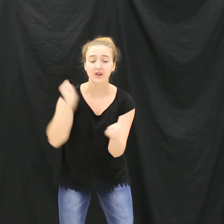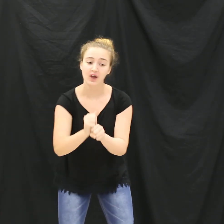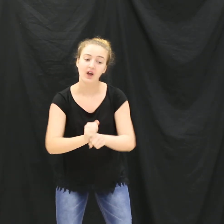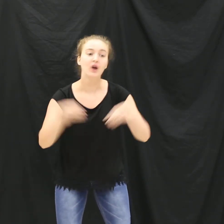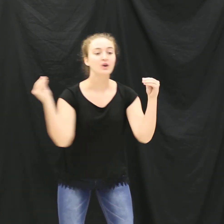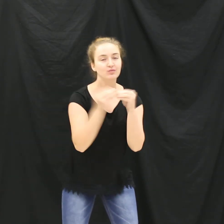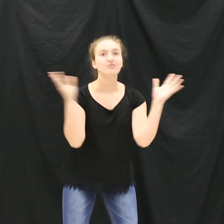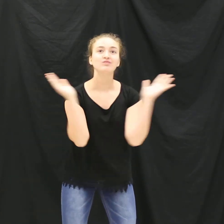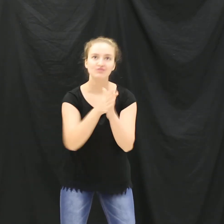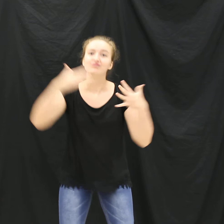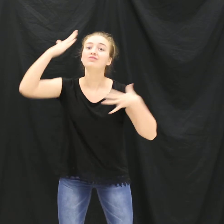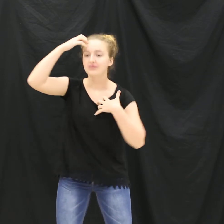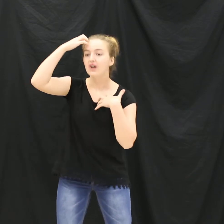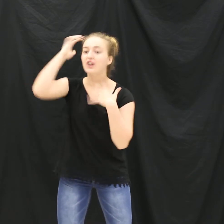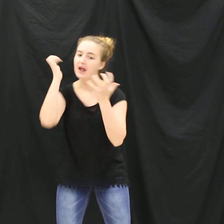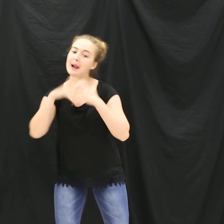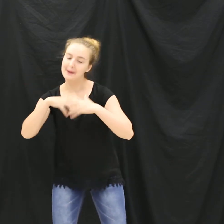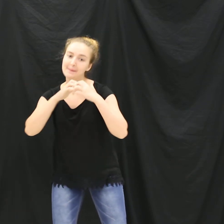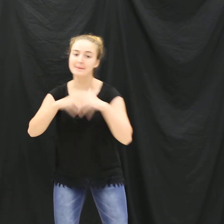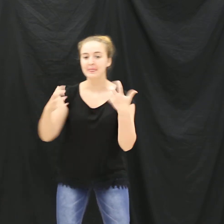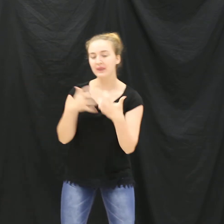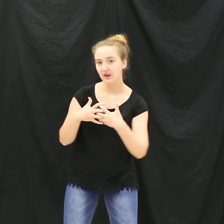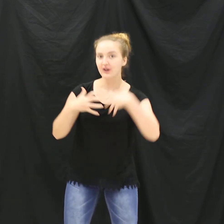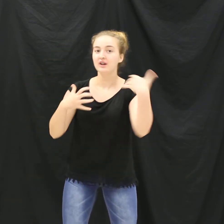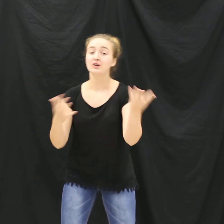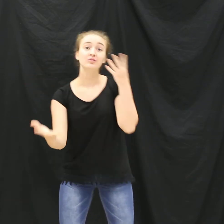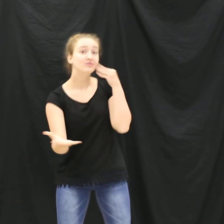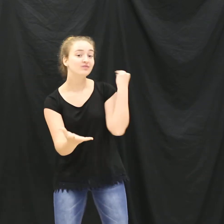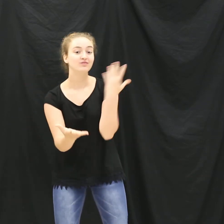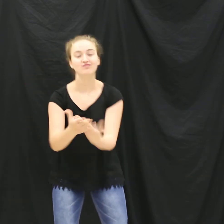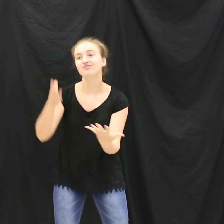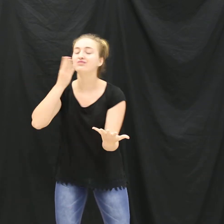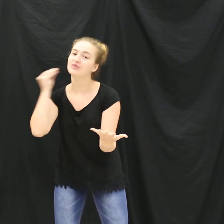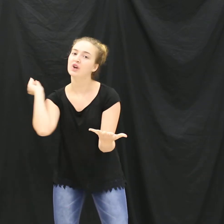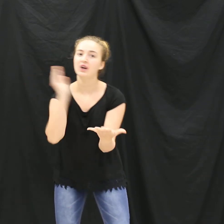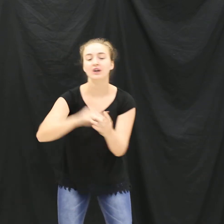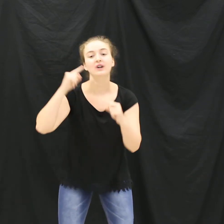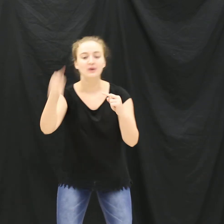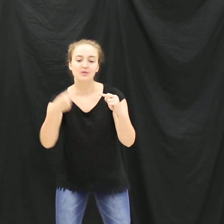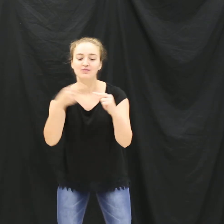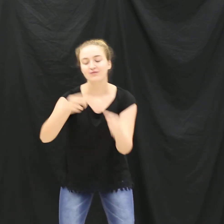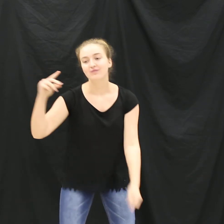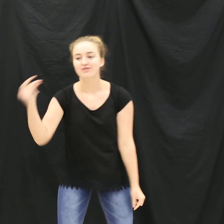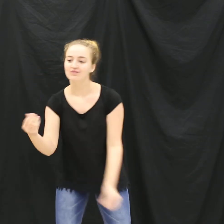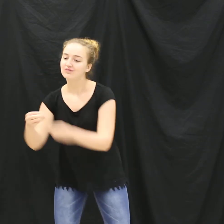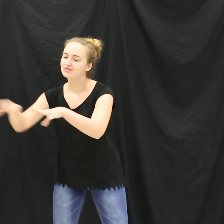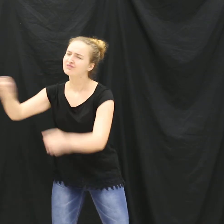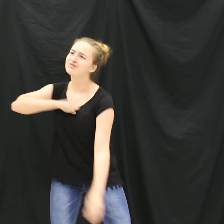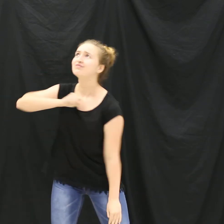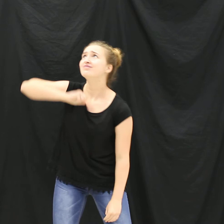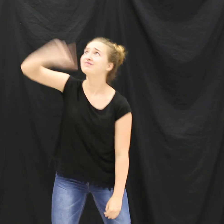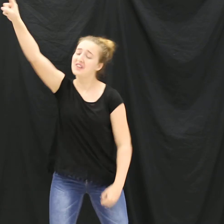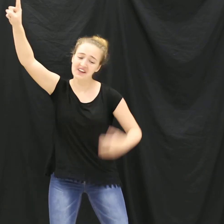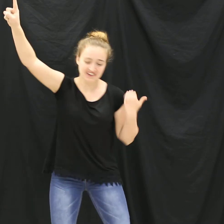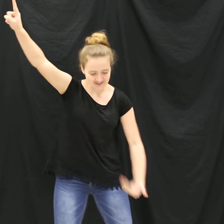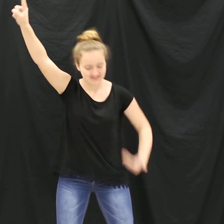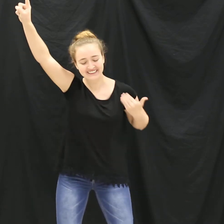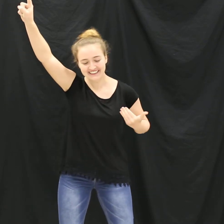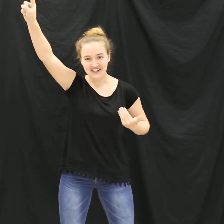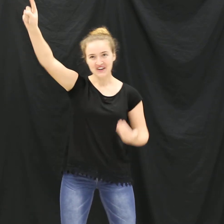comin' A lot of fights, lot of scars A lot of bottles, lot of cars A of ups, a lot of downs Me to back, close my door And she really here I'm staying